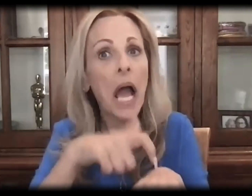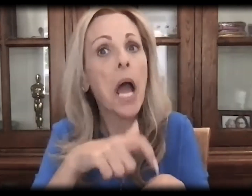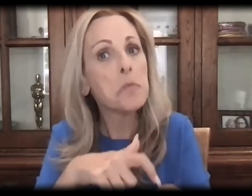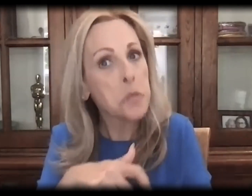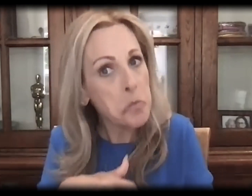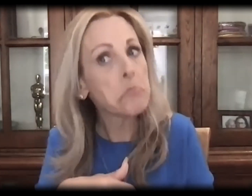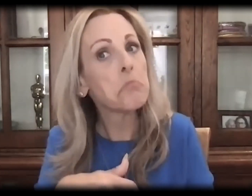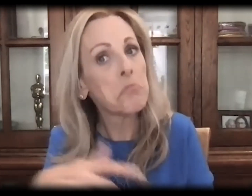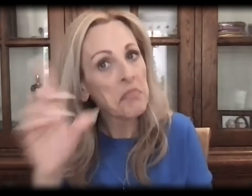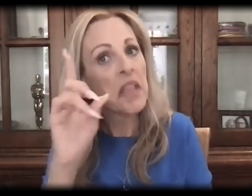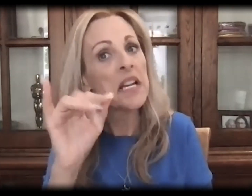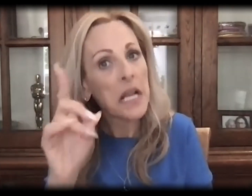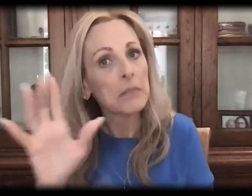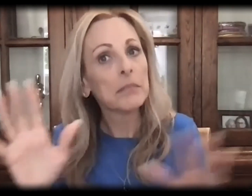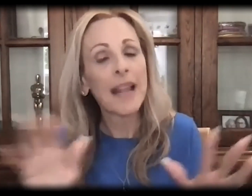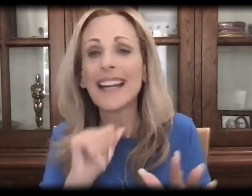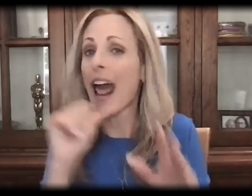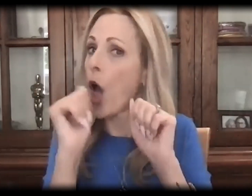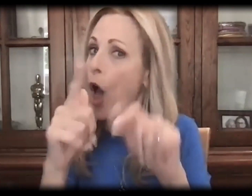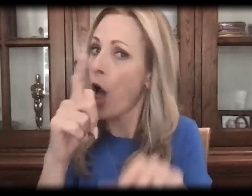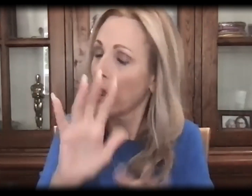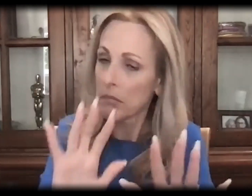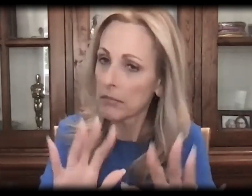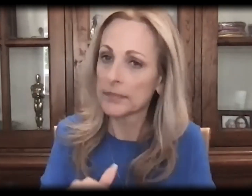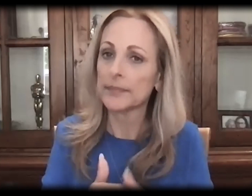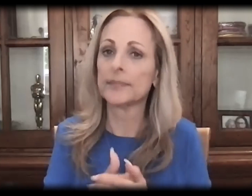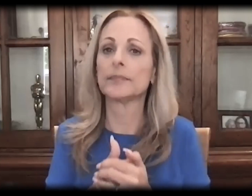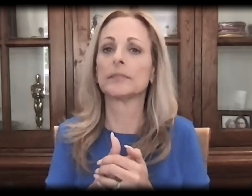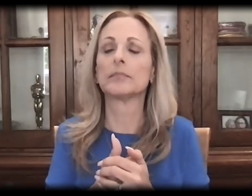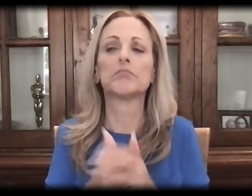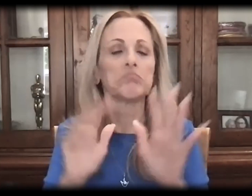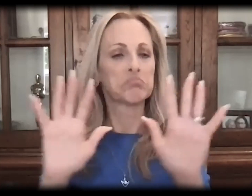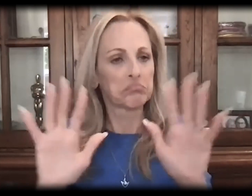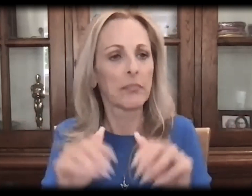And most times, it worked. Not all the time, but it worked.